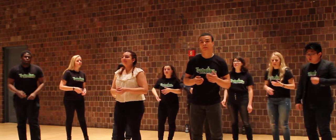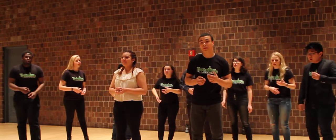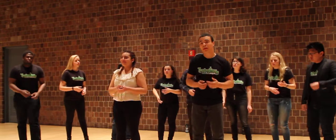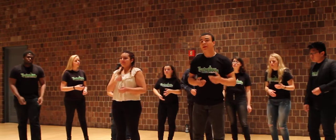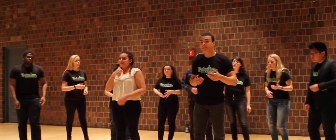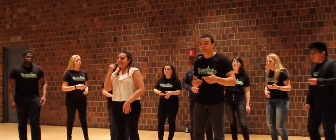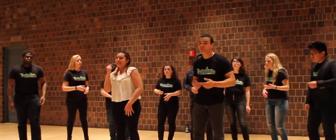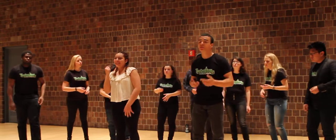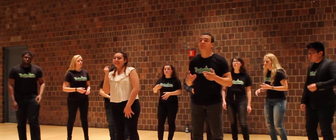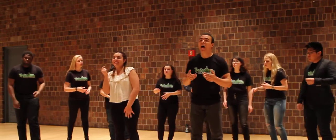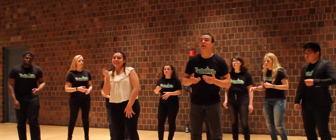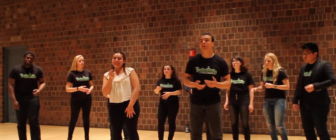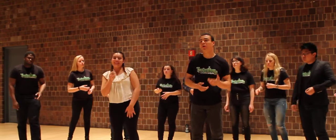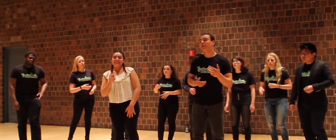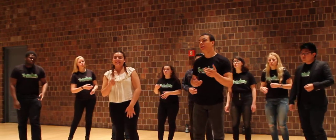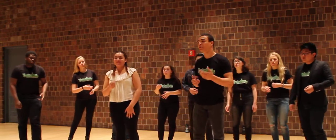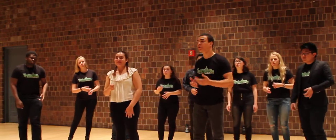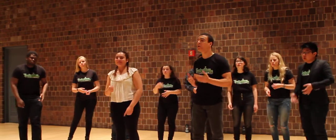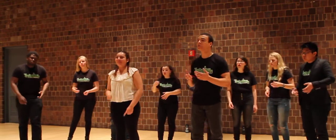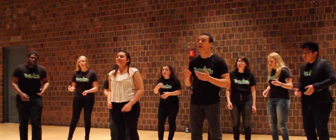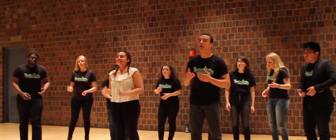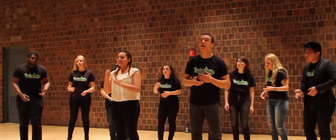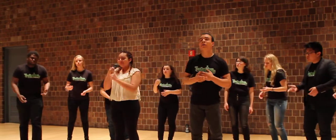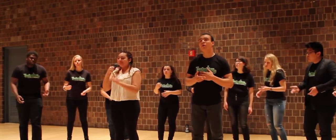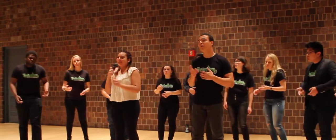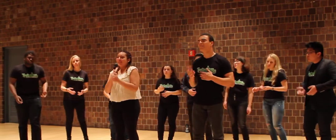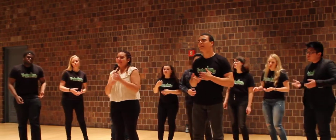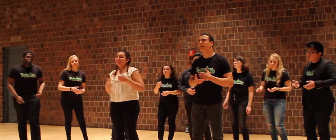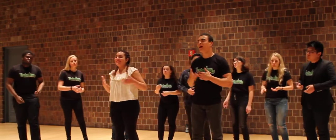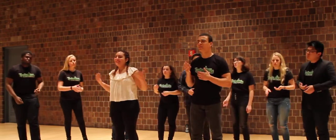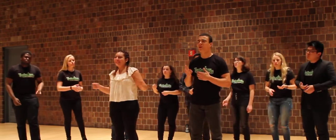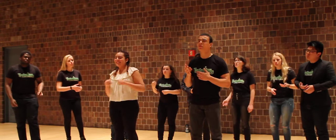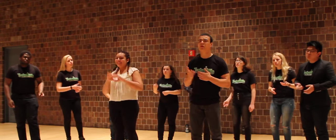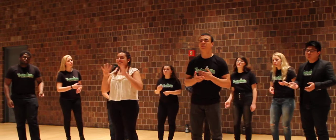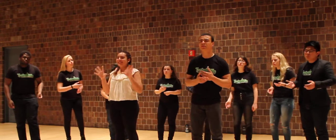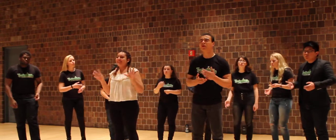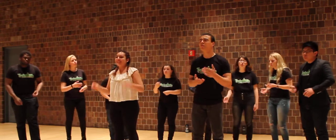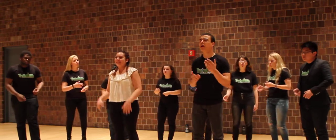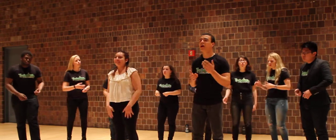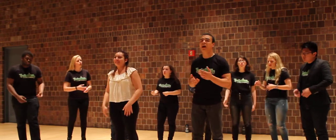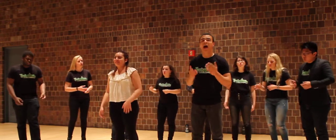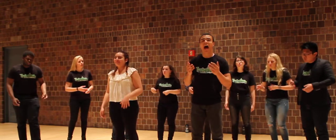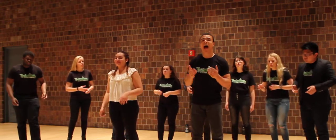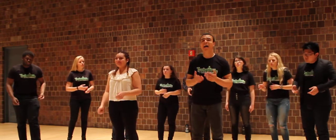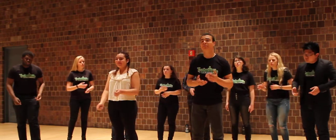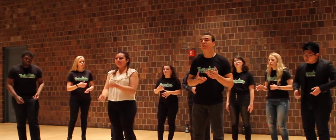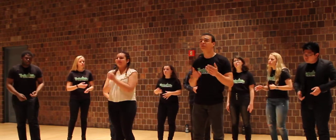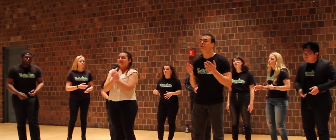Then you smiled over your shoulder. For a minute I was so cold, so murked, I pulled you